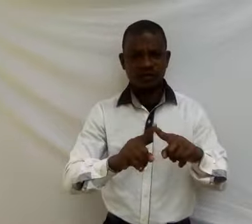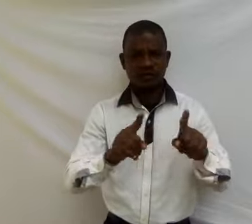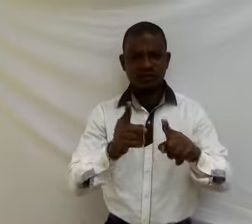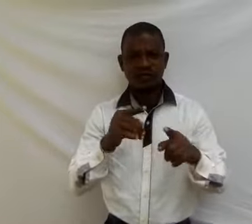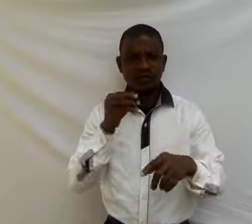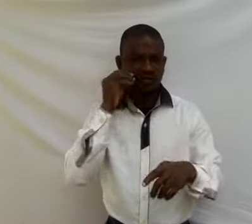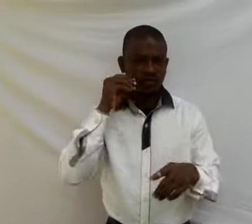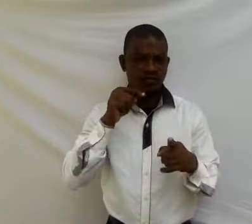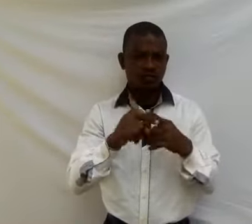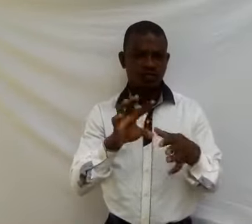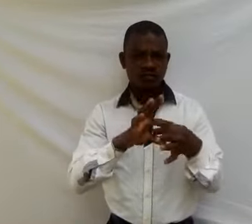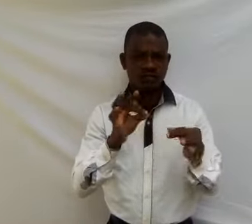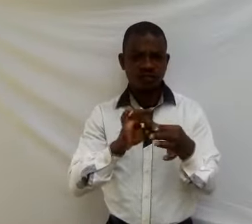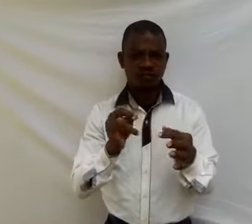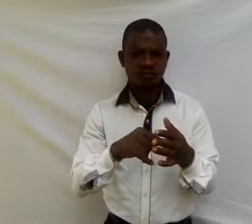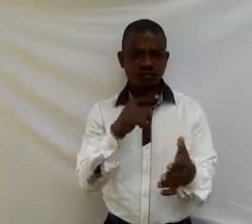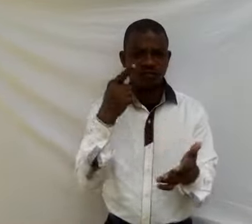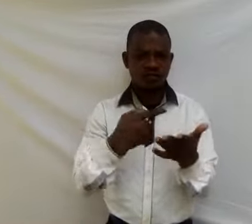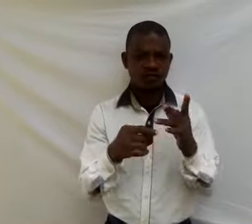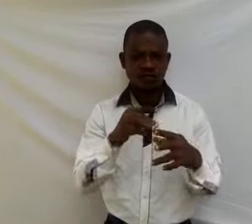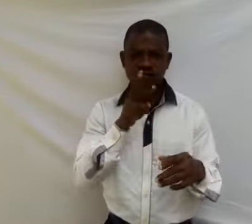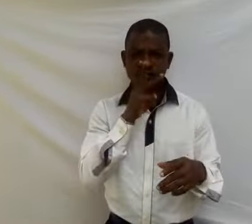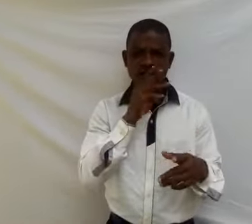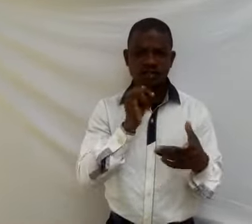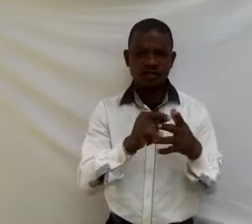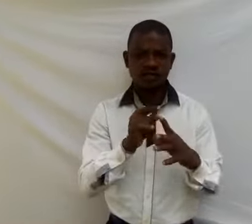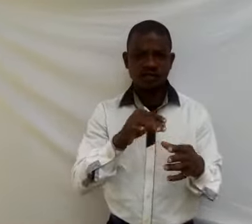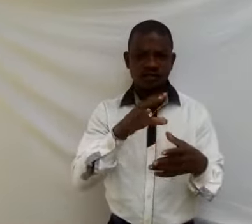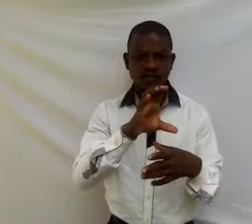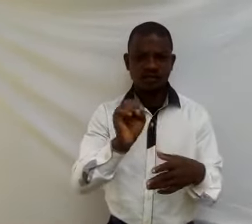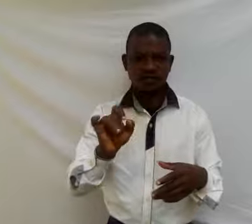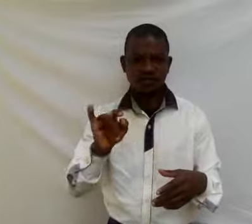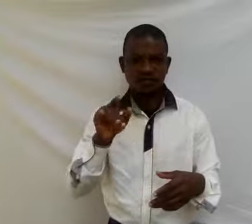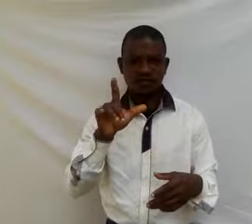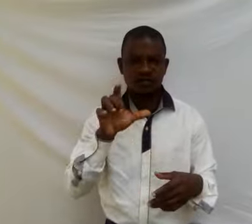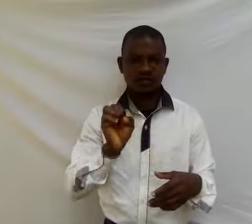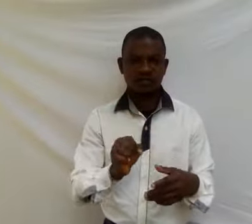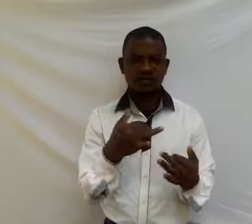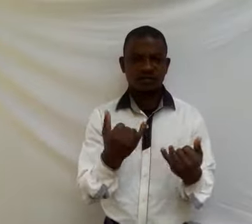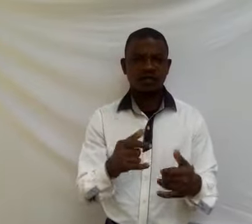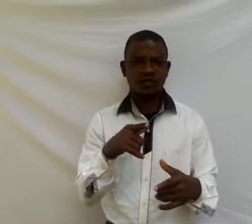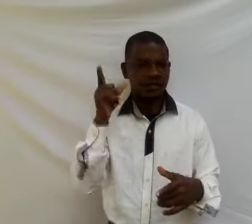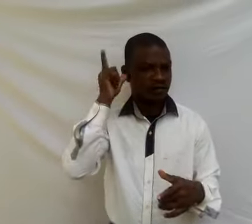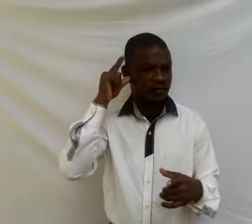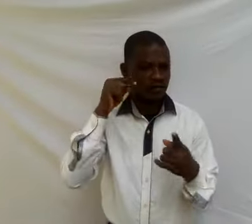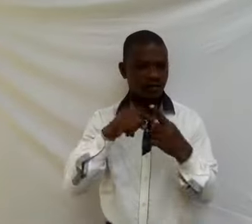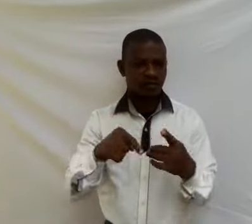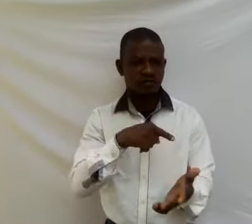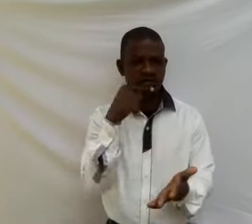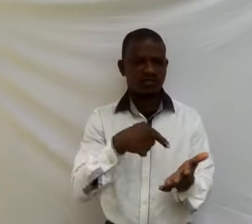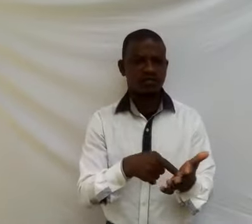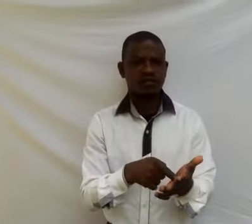to explain water cycle. Now, listen to this. Question.